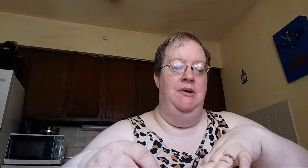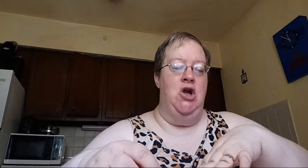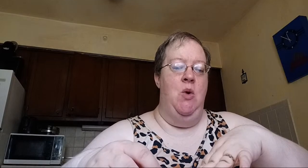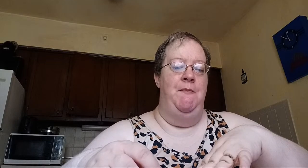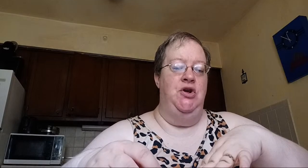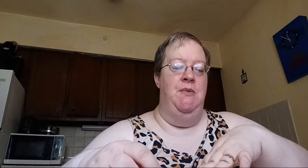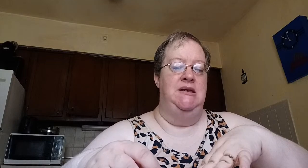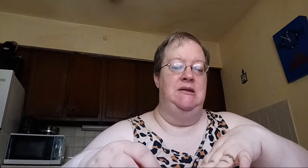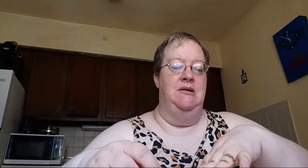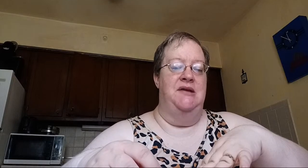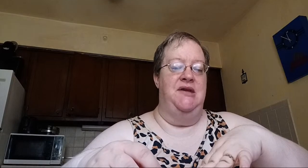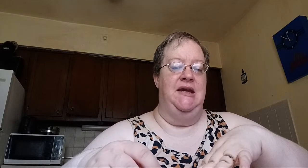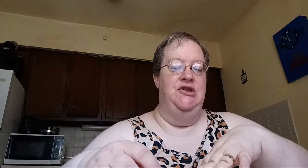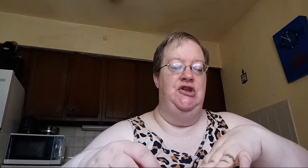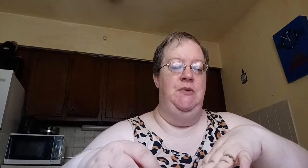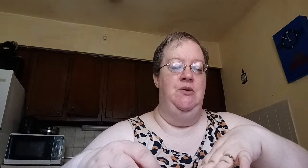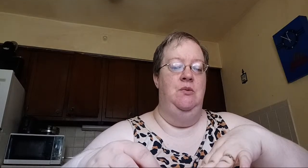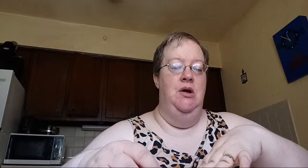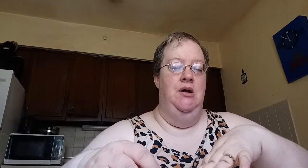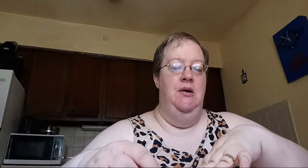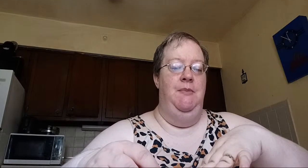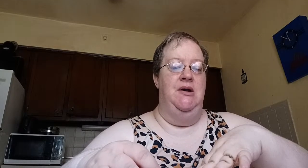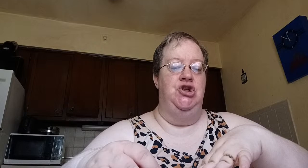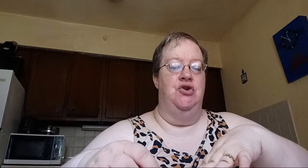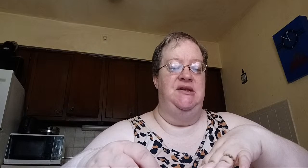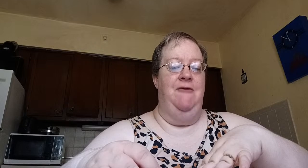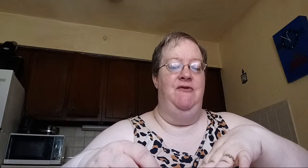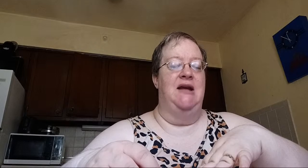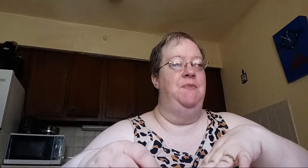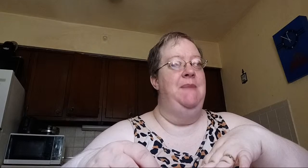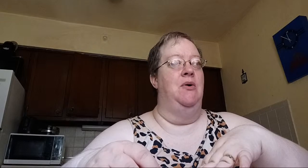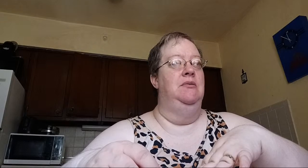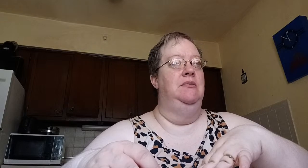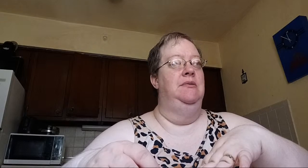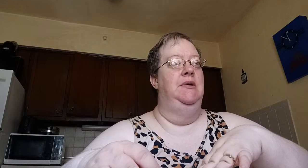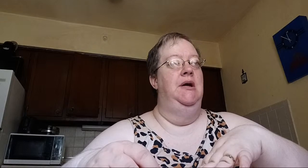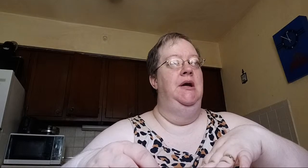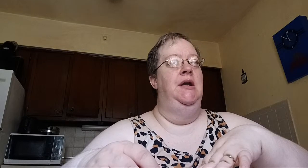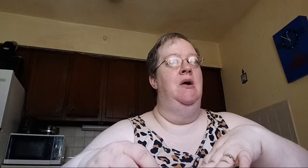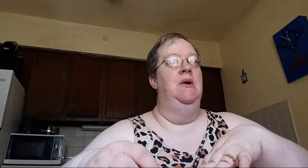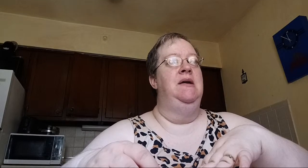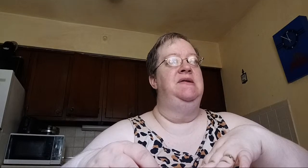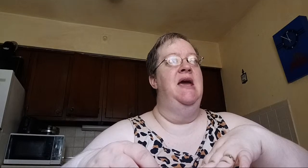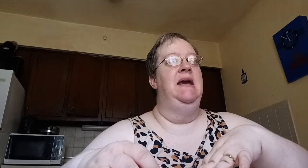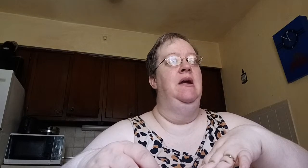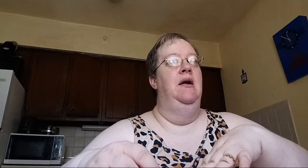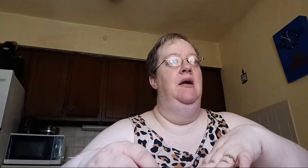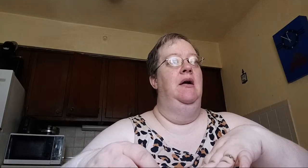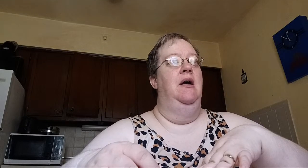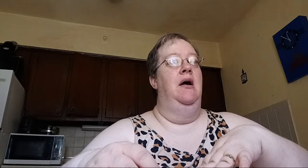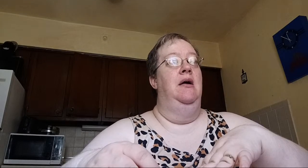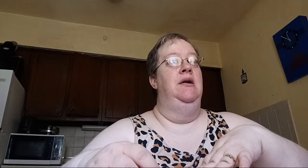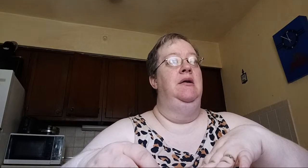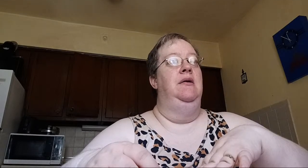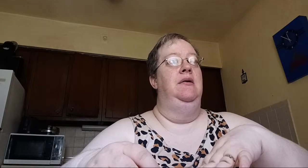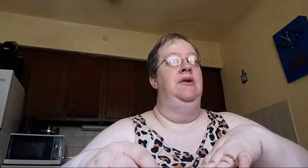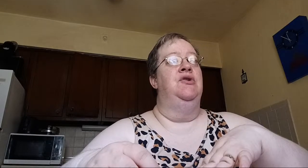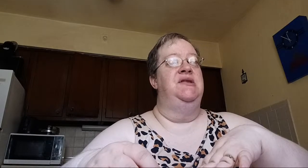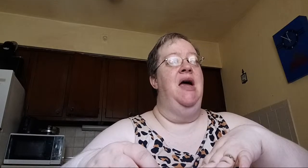go up in your midst lest I consume you, because you're stiff-necked people. You know, he's saying, you're stubborn.